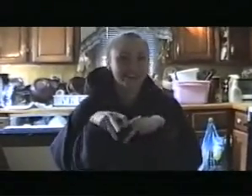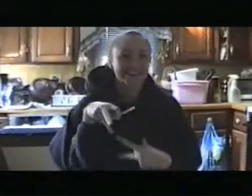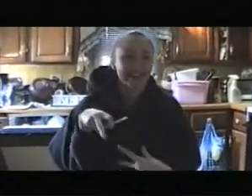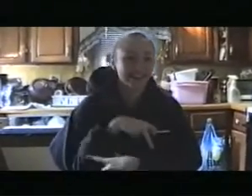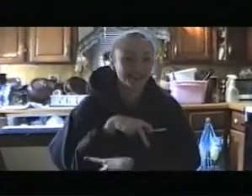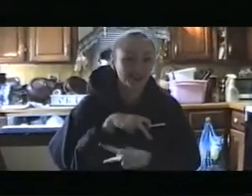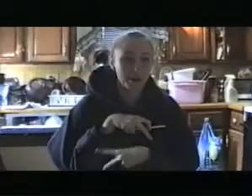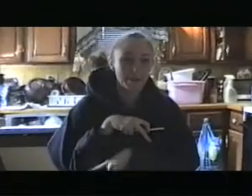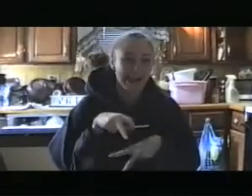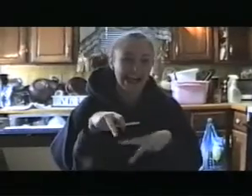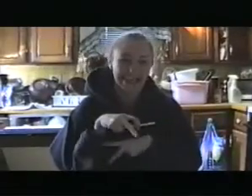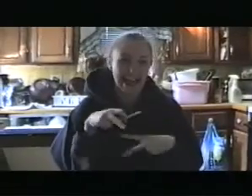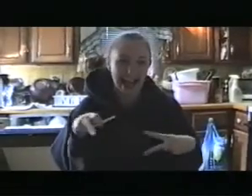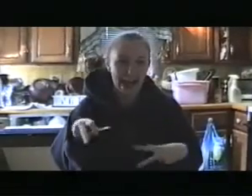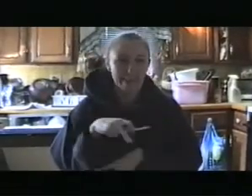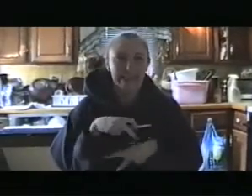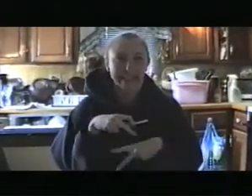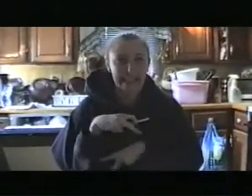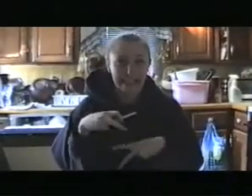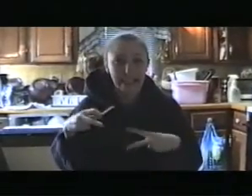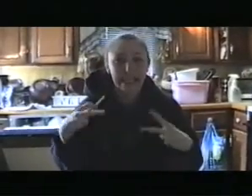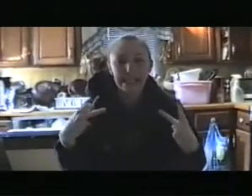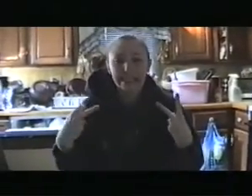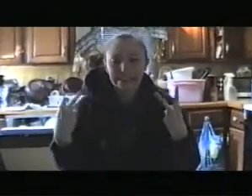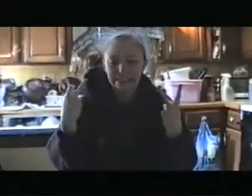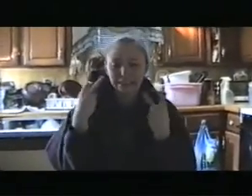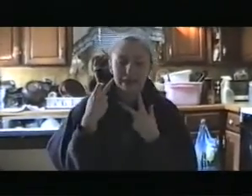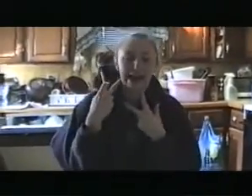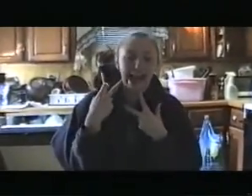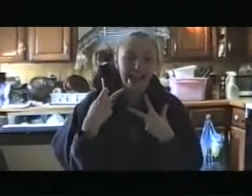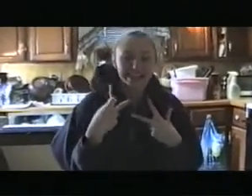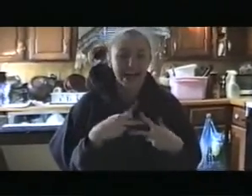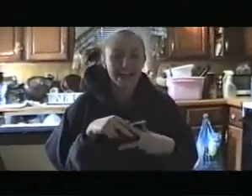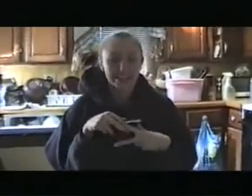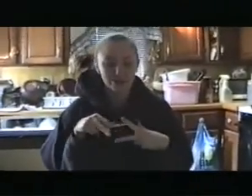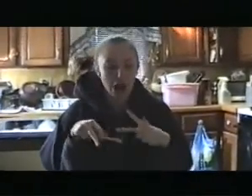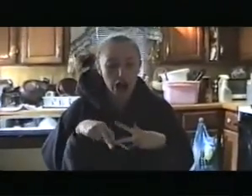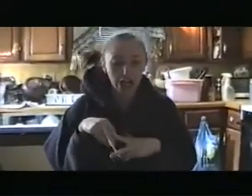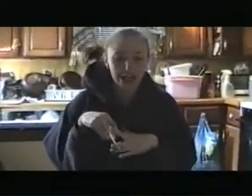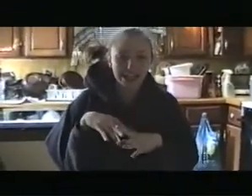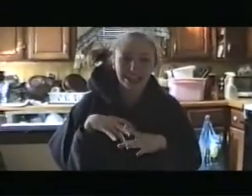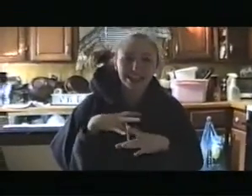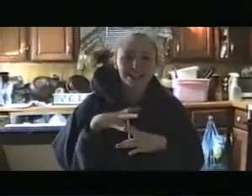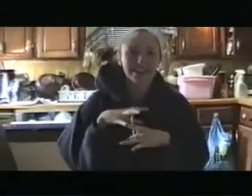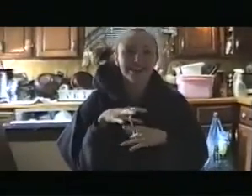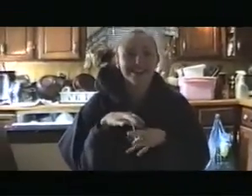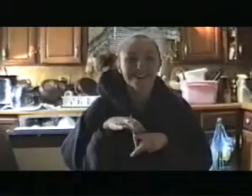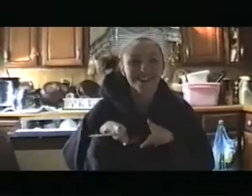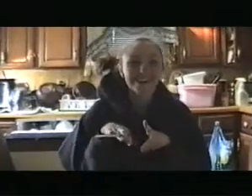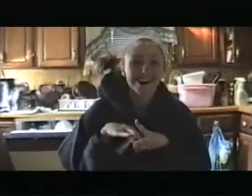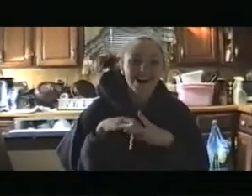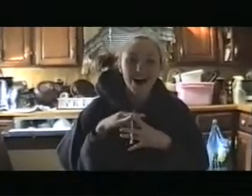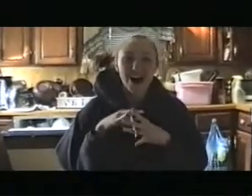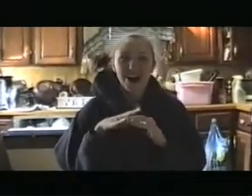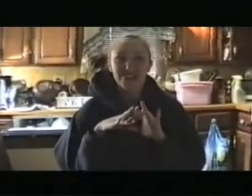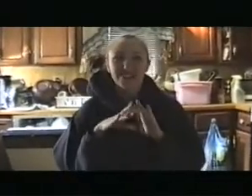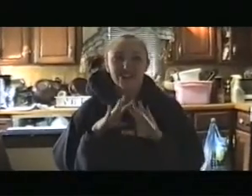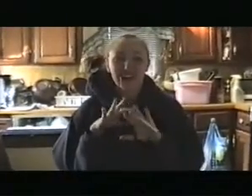syndrome like Emily. She's my anti-drug. I feel